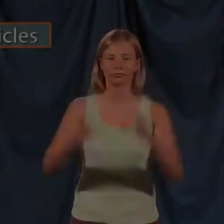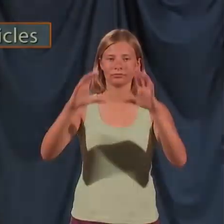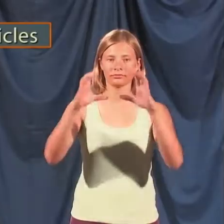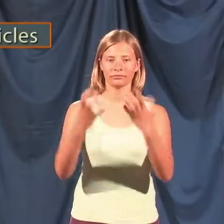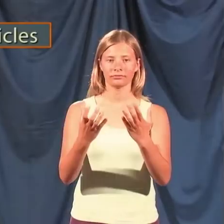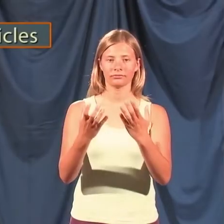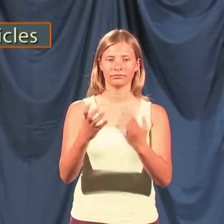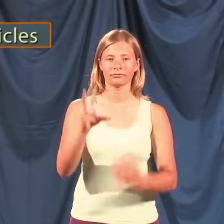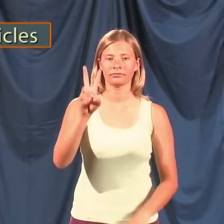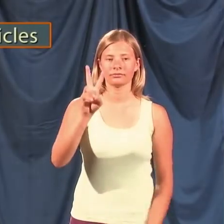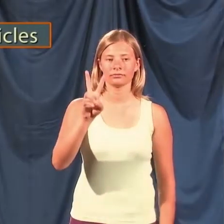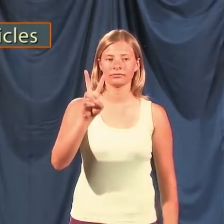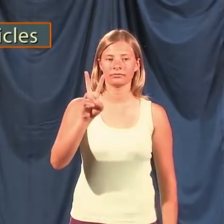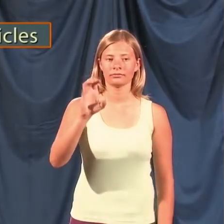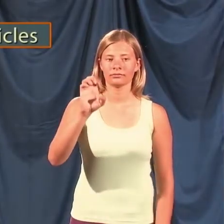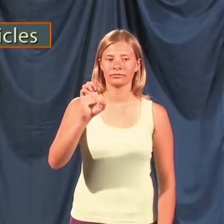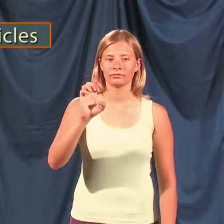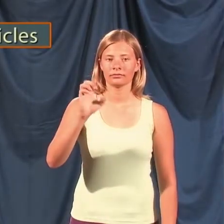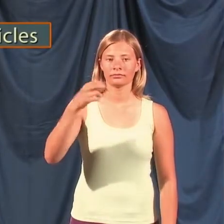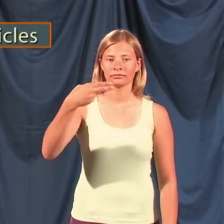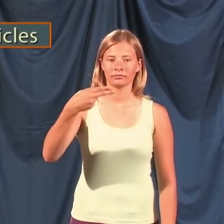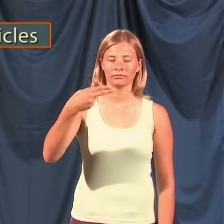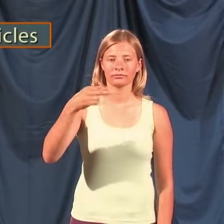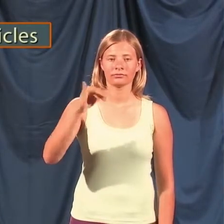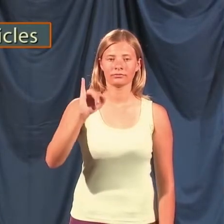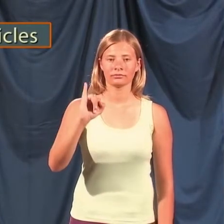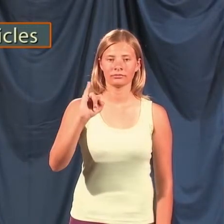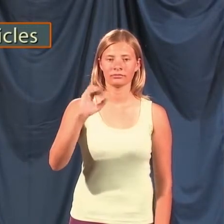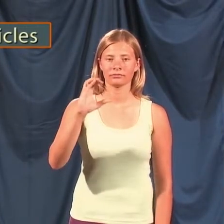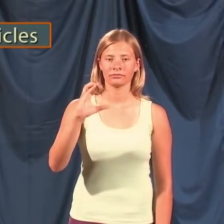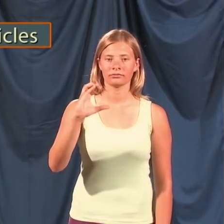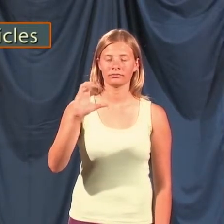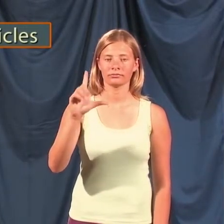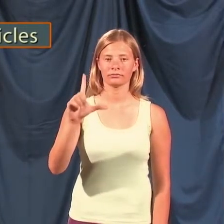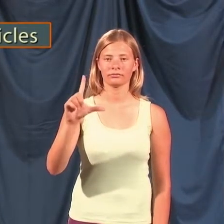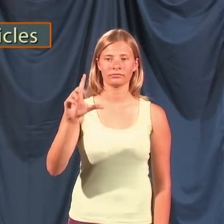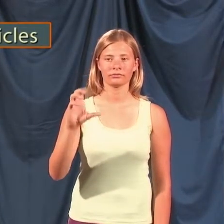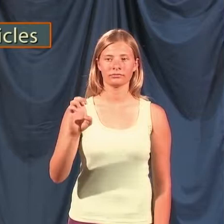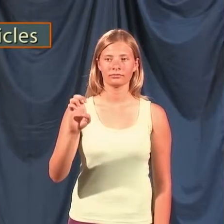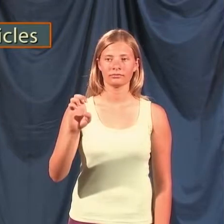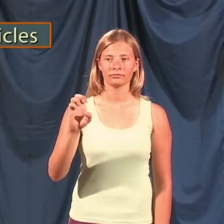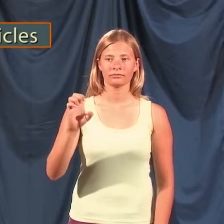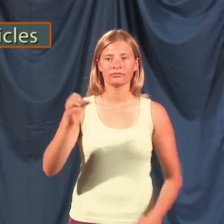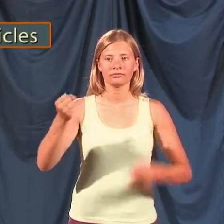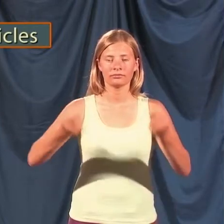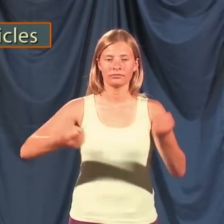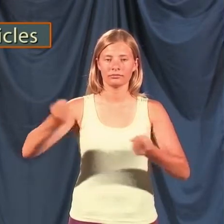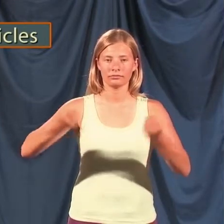This section is Vehicles.